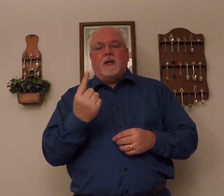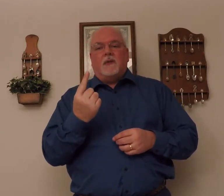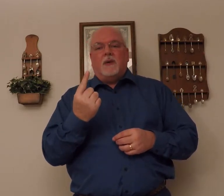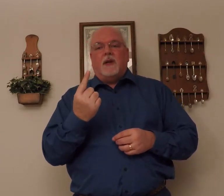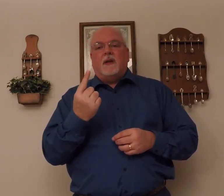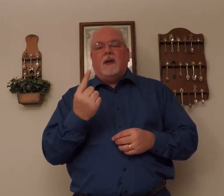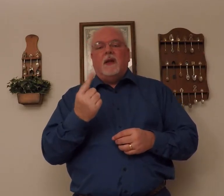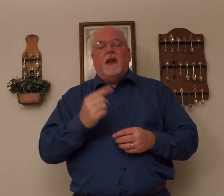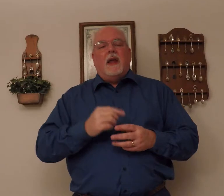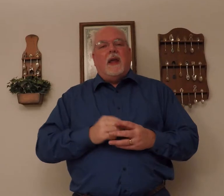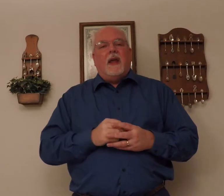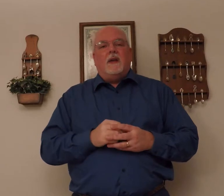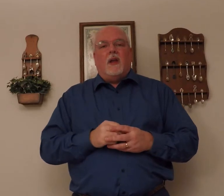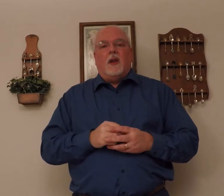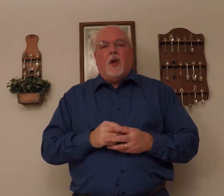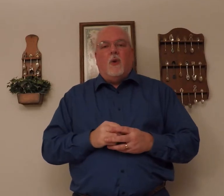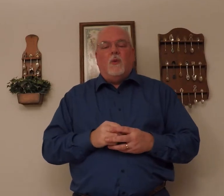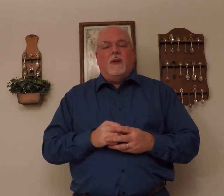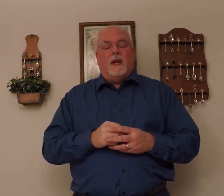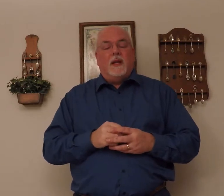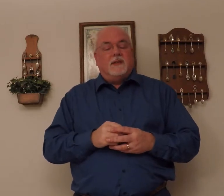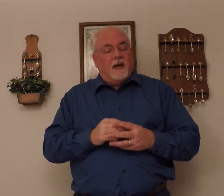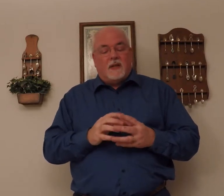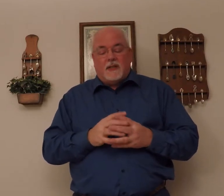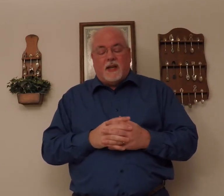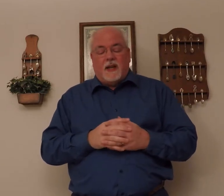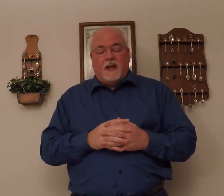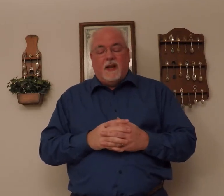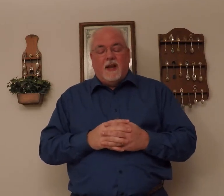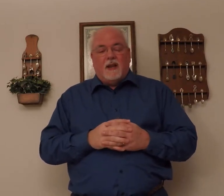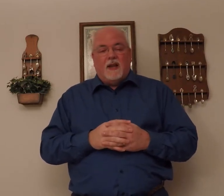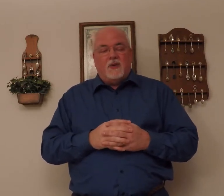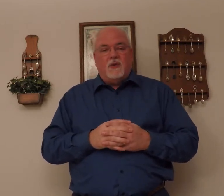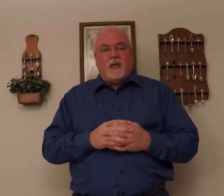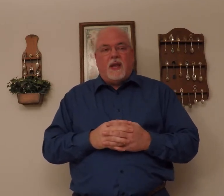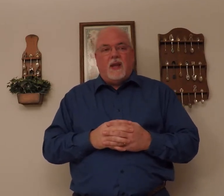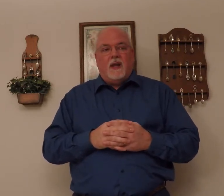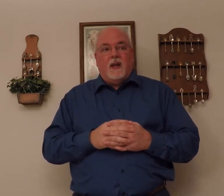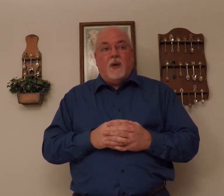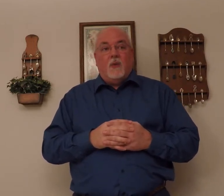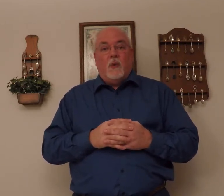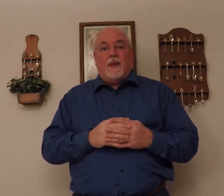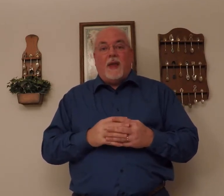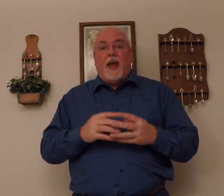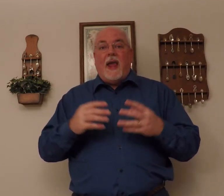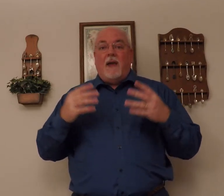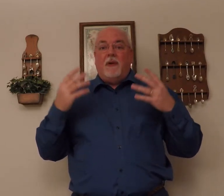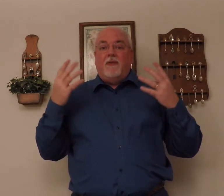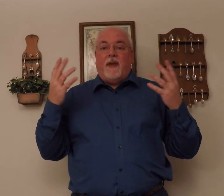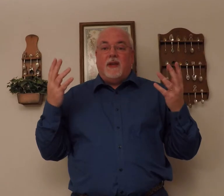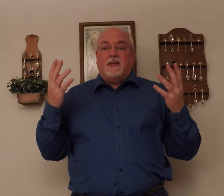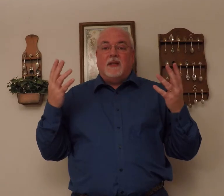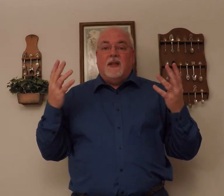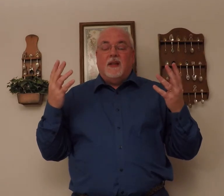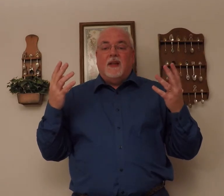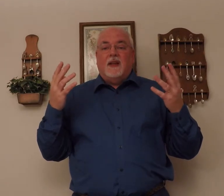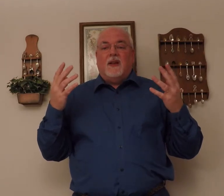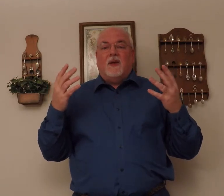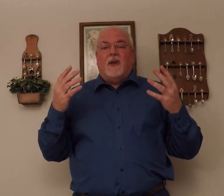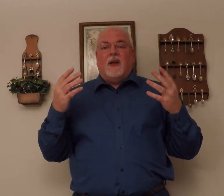a little bit. And alone is not a sign that you say with a happy face. Okay.